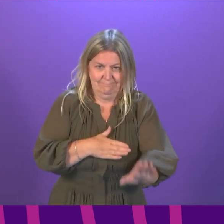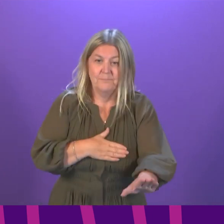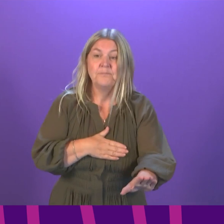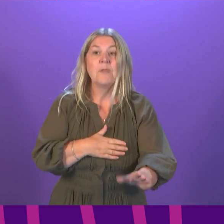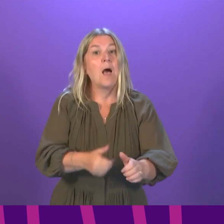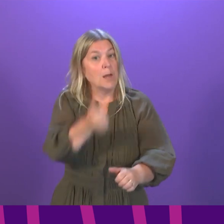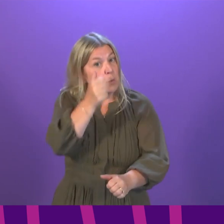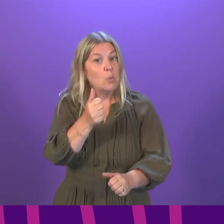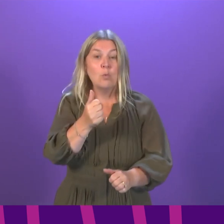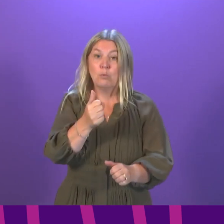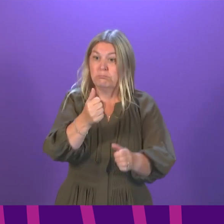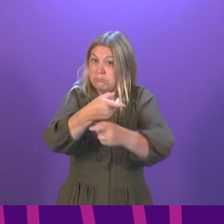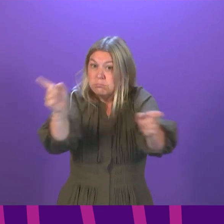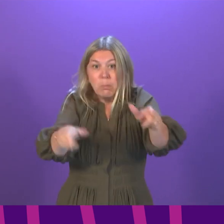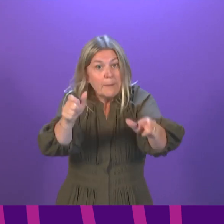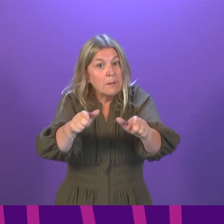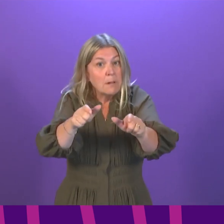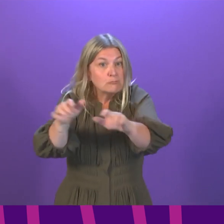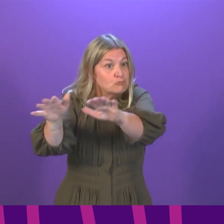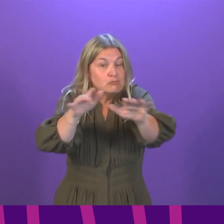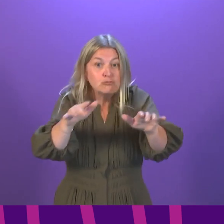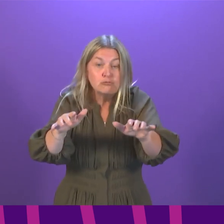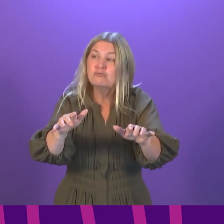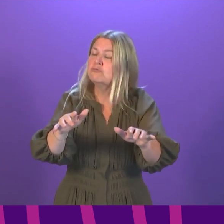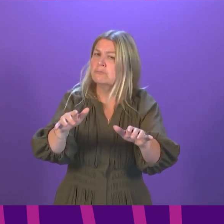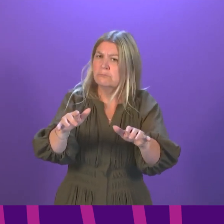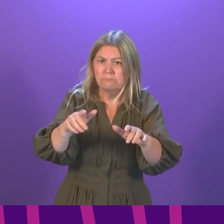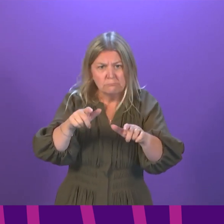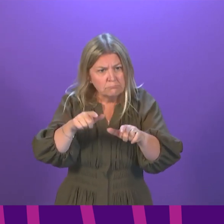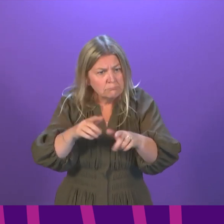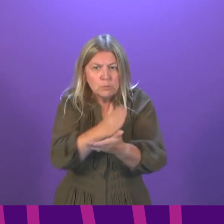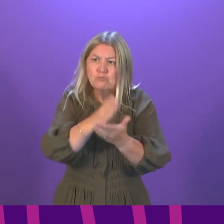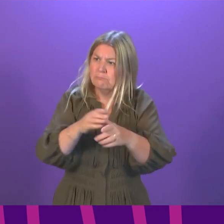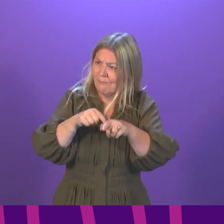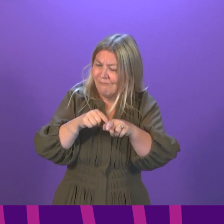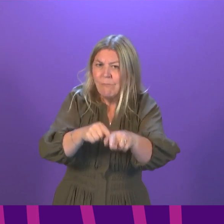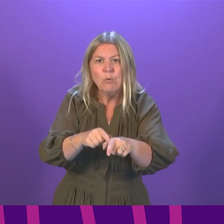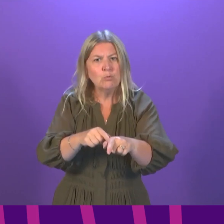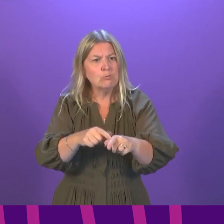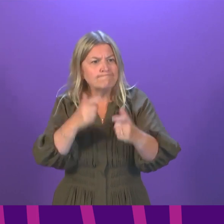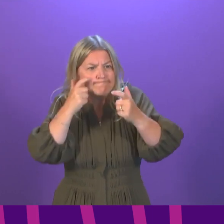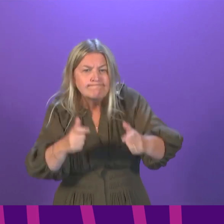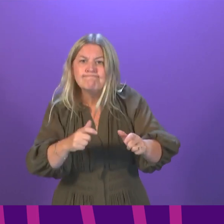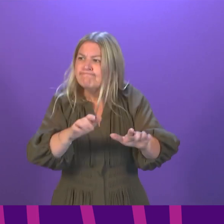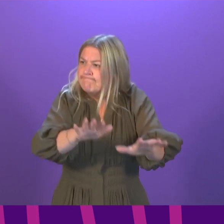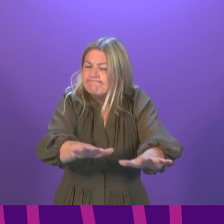if we all continue to exercise the care and caution that everybody has exercised for the last year and a half, then